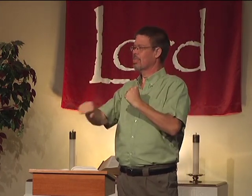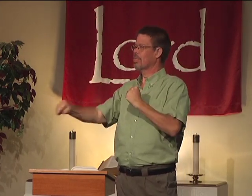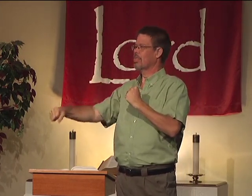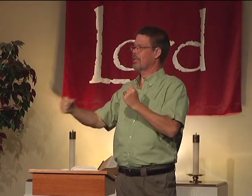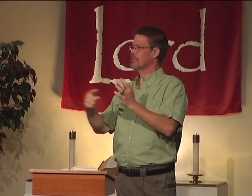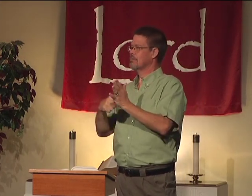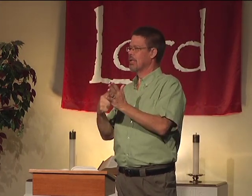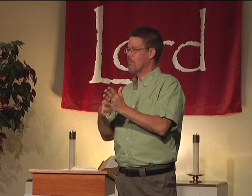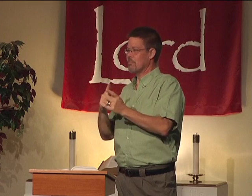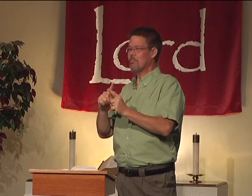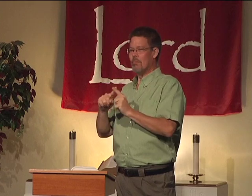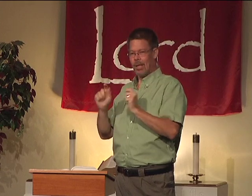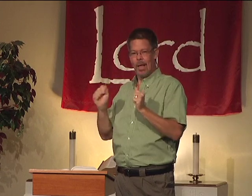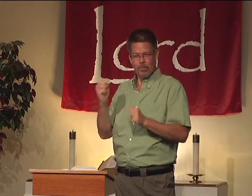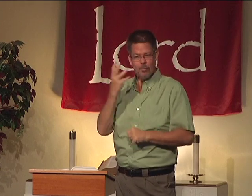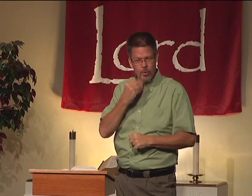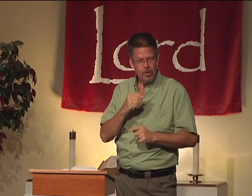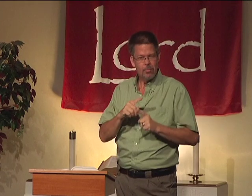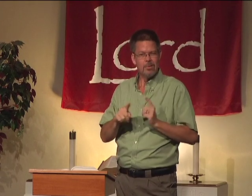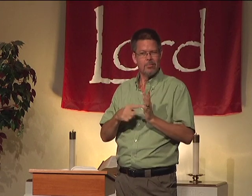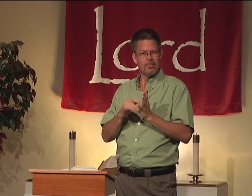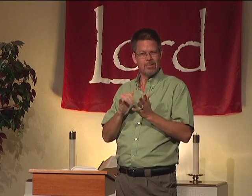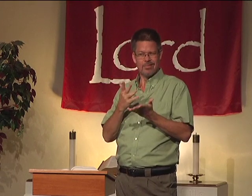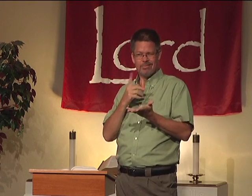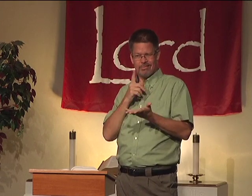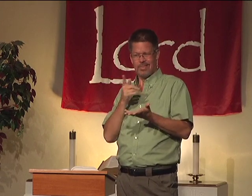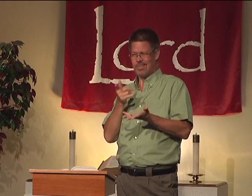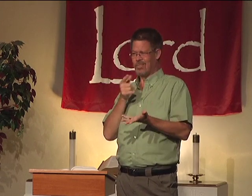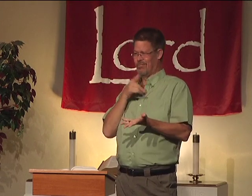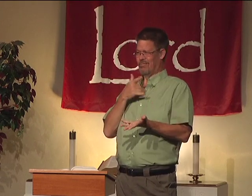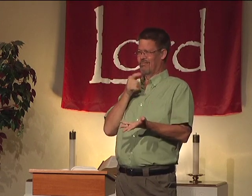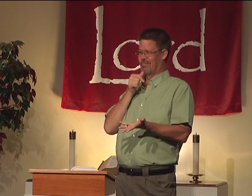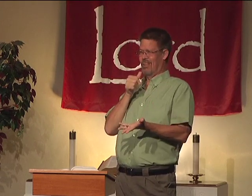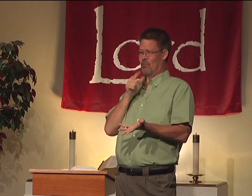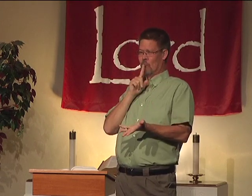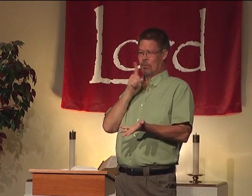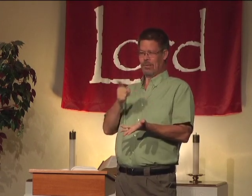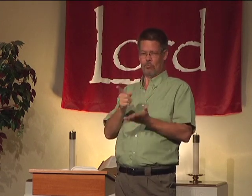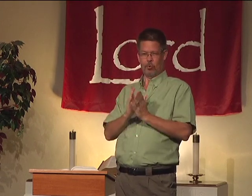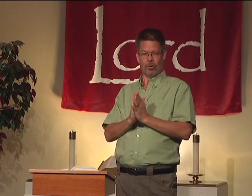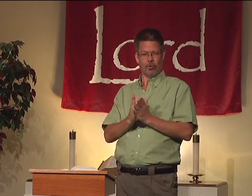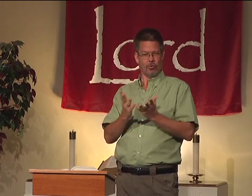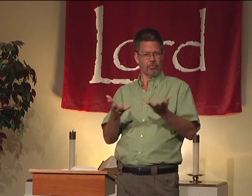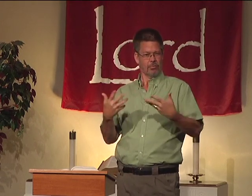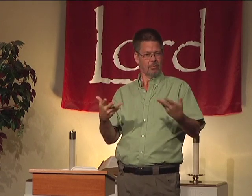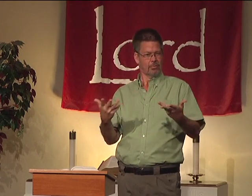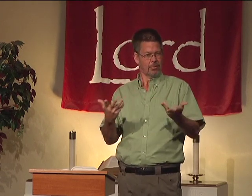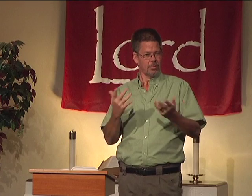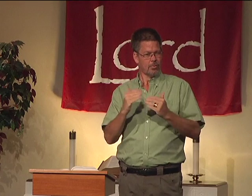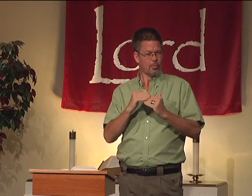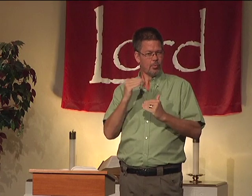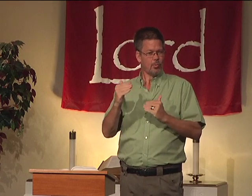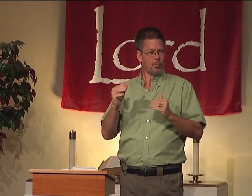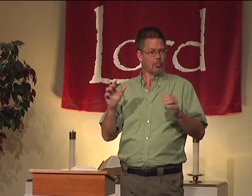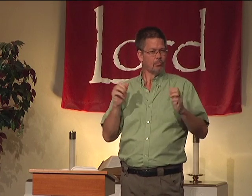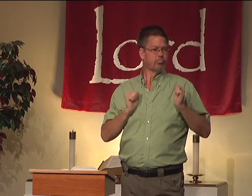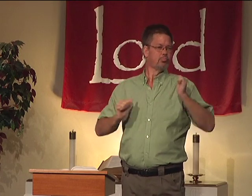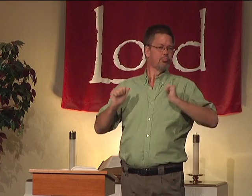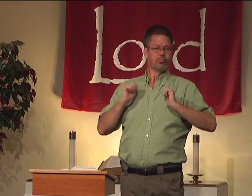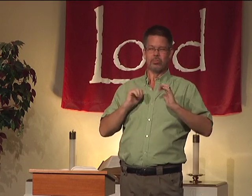And they tend to go on and on sometimes, but it can be beautiful. And sometimes it feels like it's not real. That prayer is